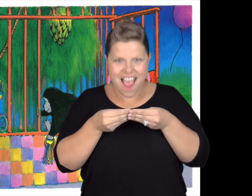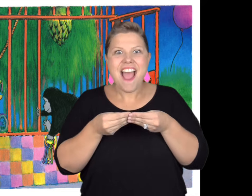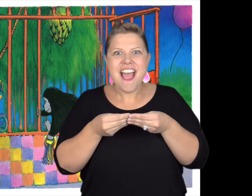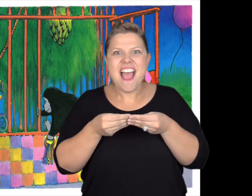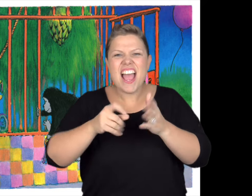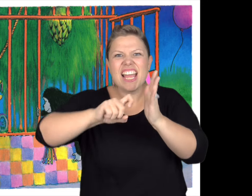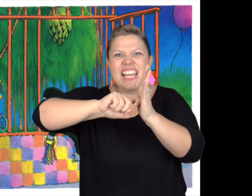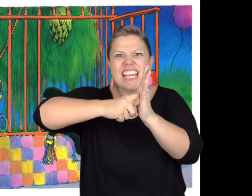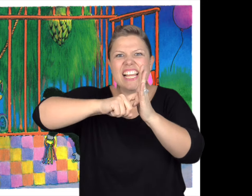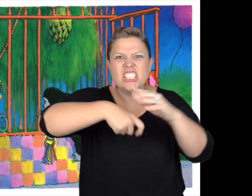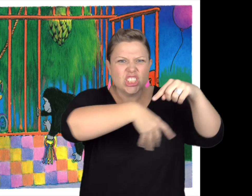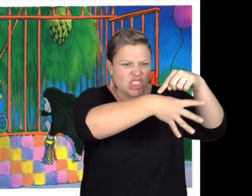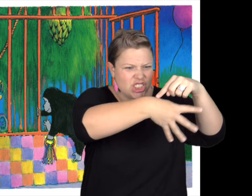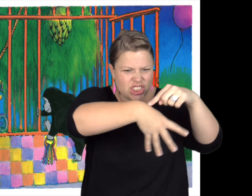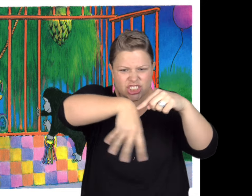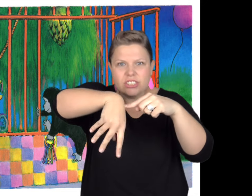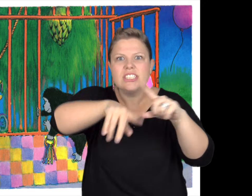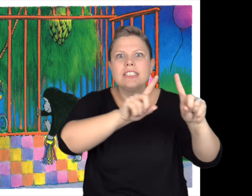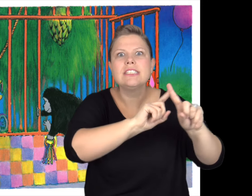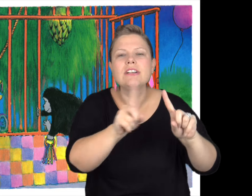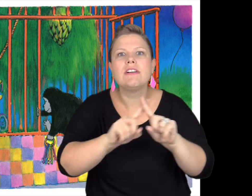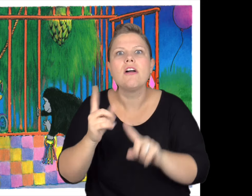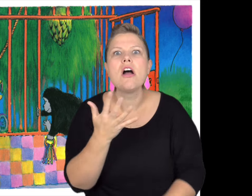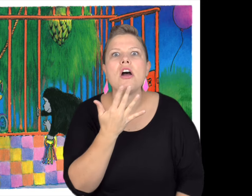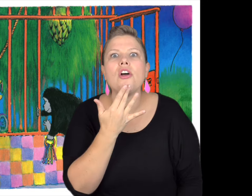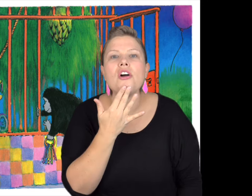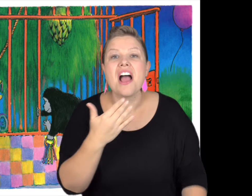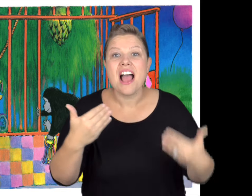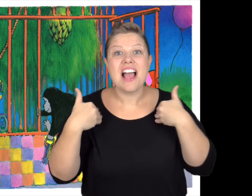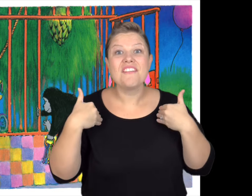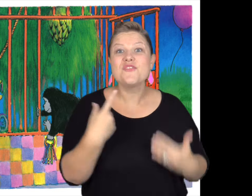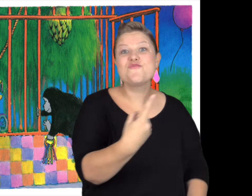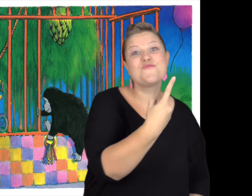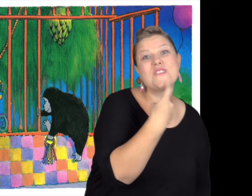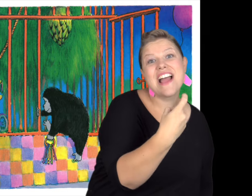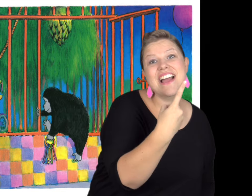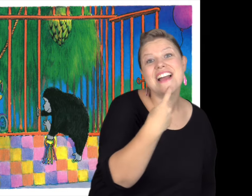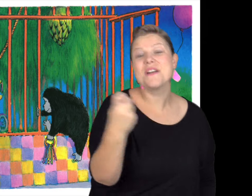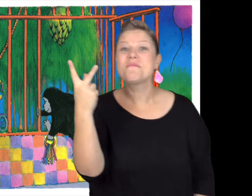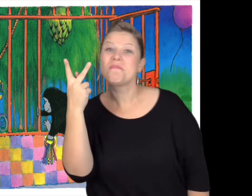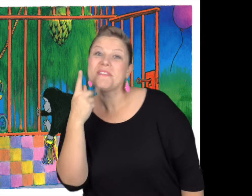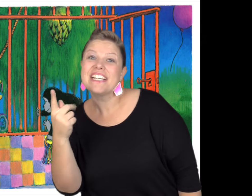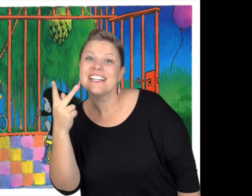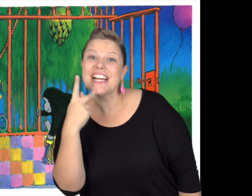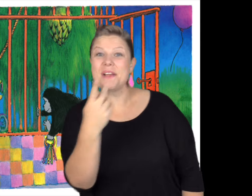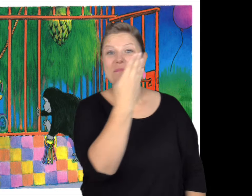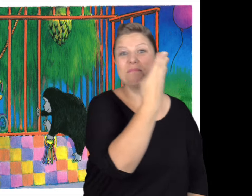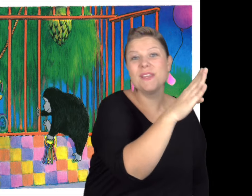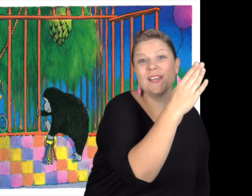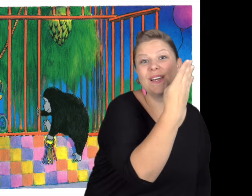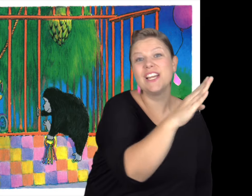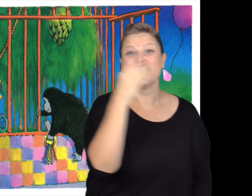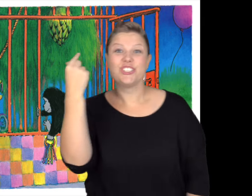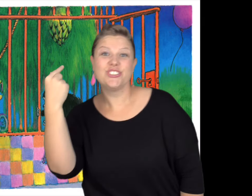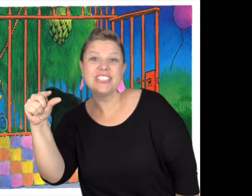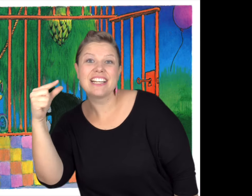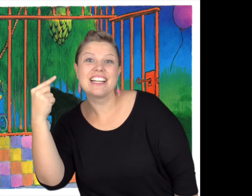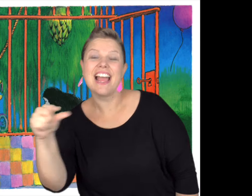The gorilla had this set of keys of all different colors. Red, pink, blue,